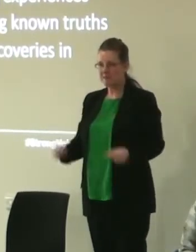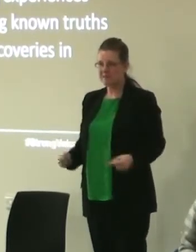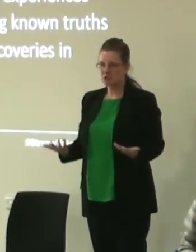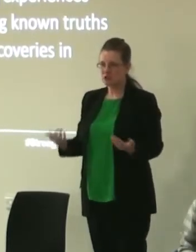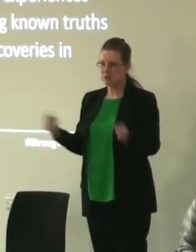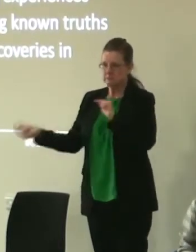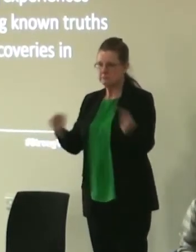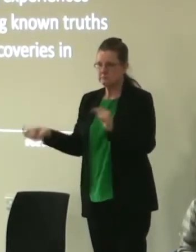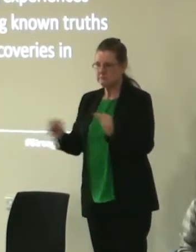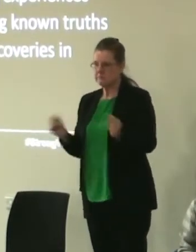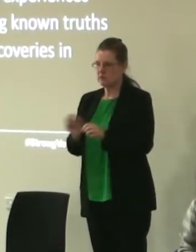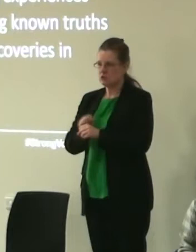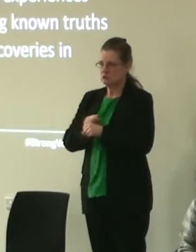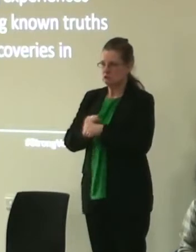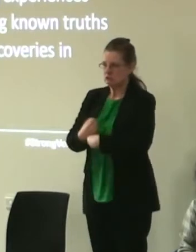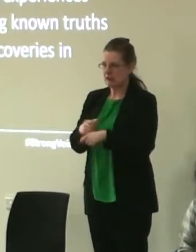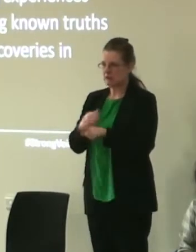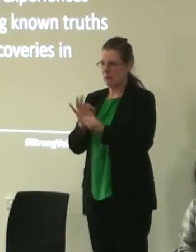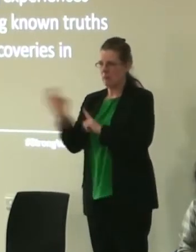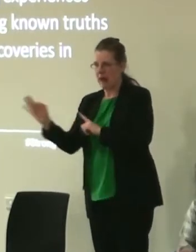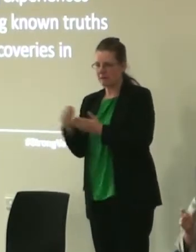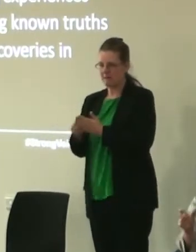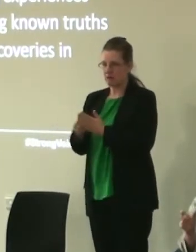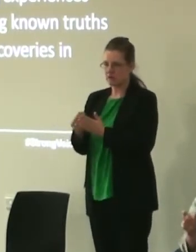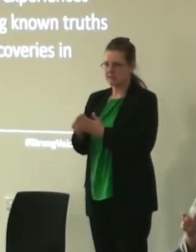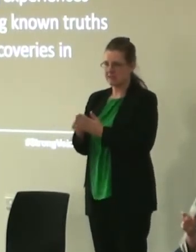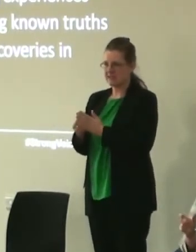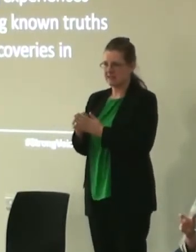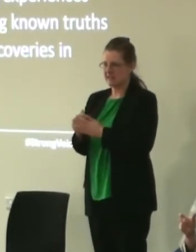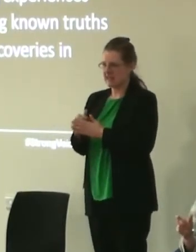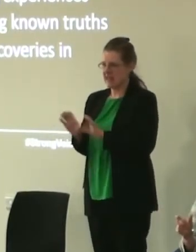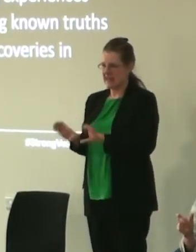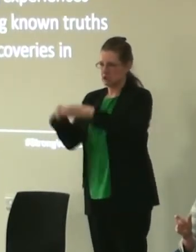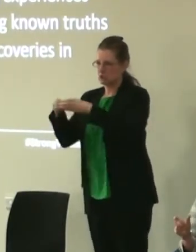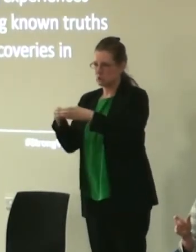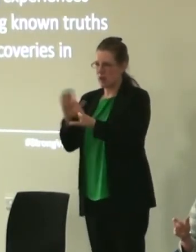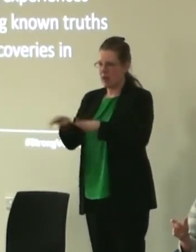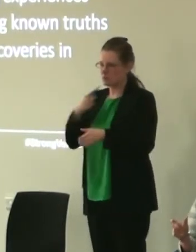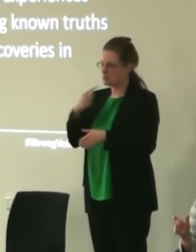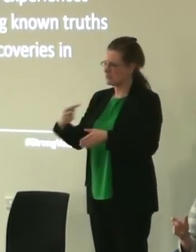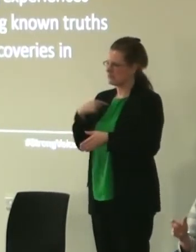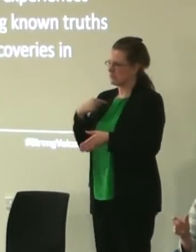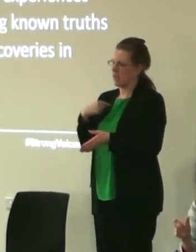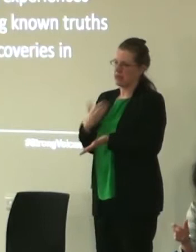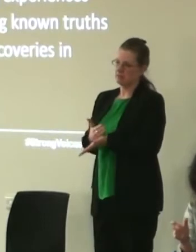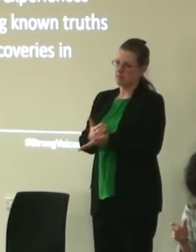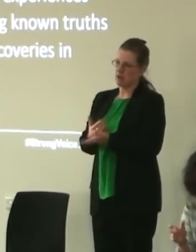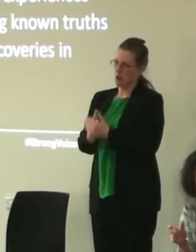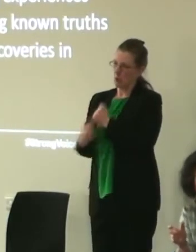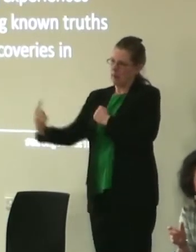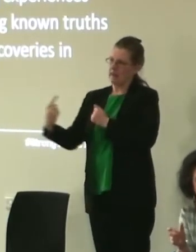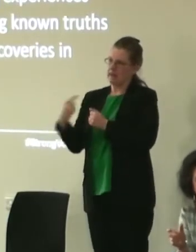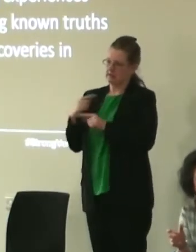stress around funding and institutions feeling that they need to mark themselves out with a very distinctive USP in order to